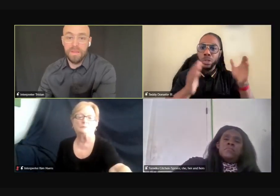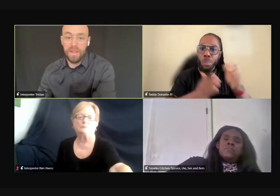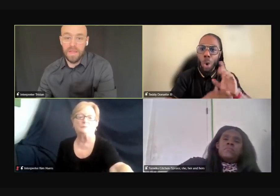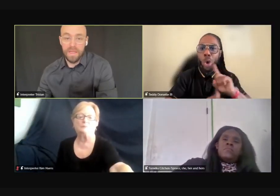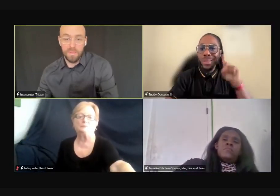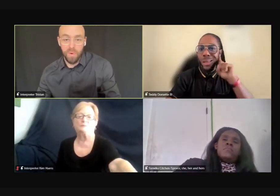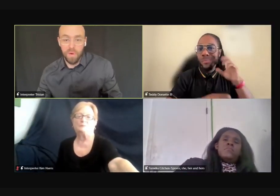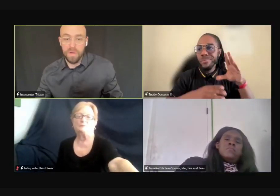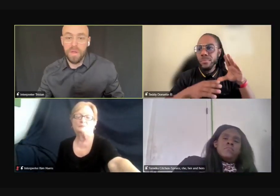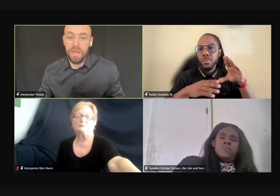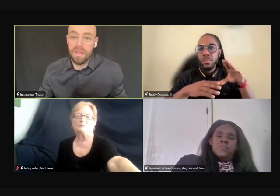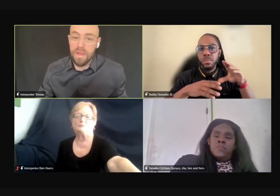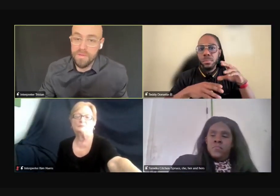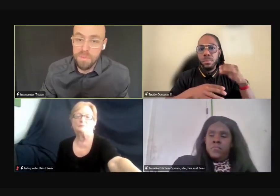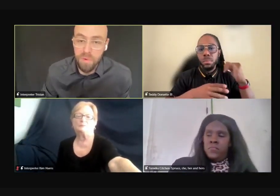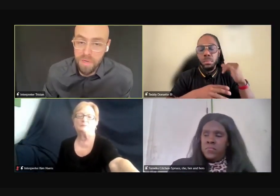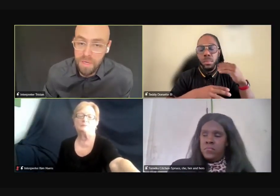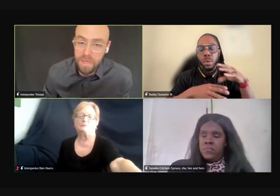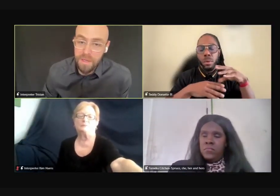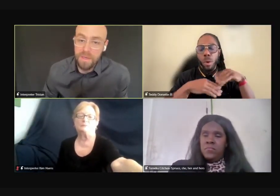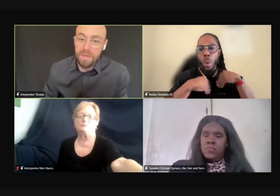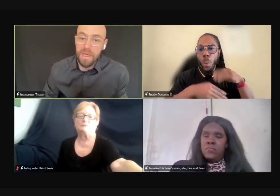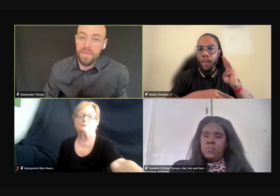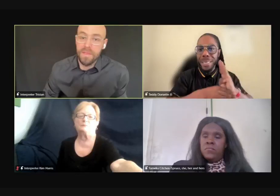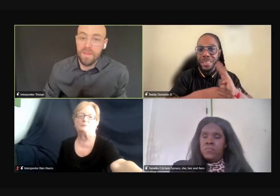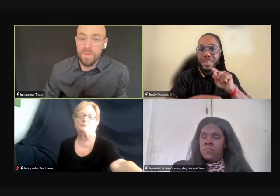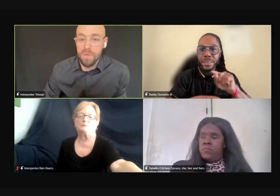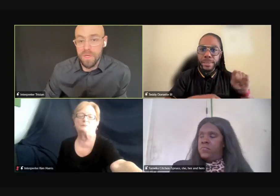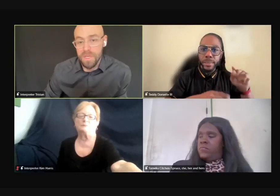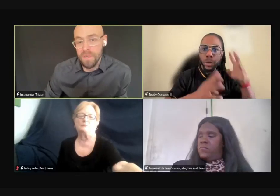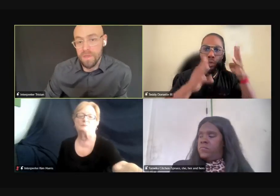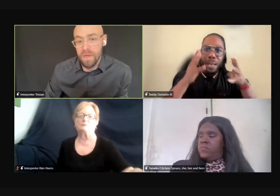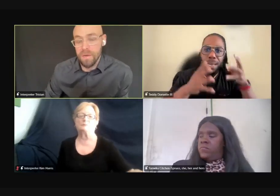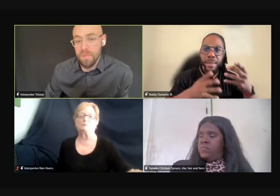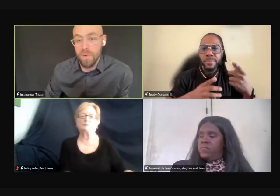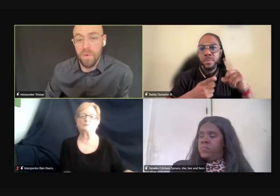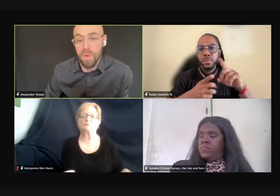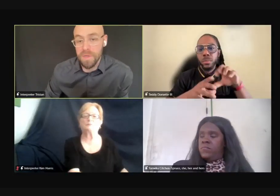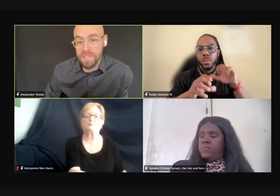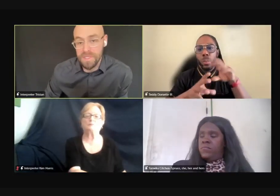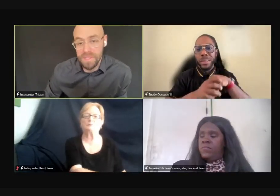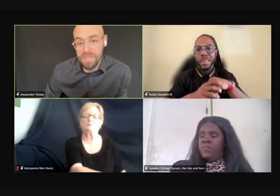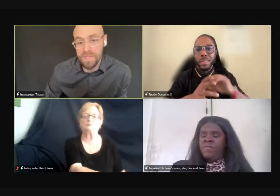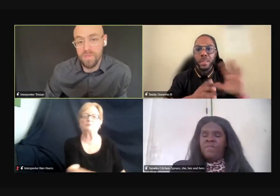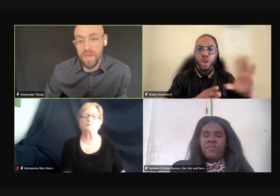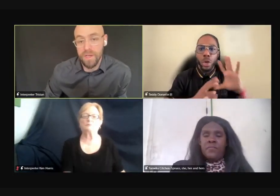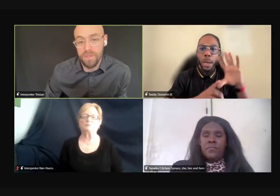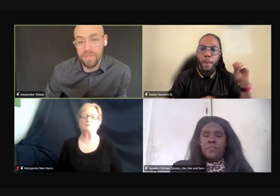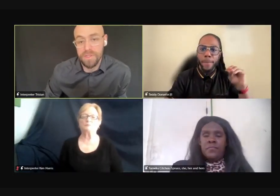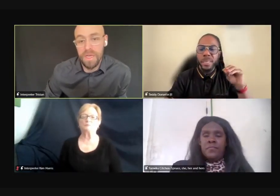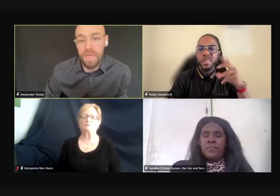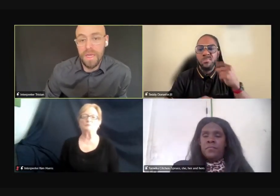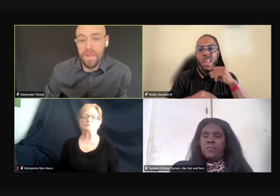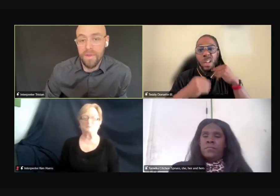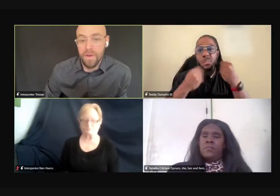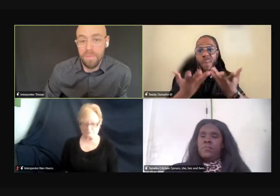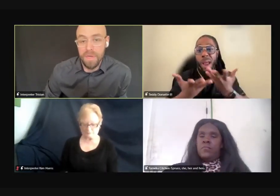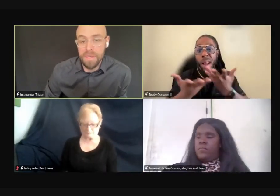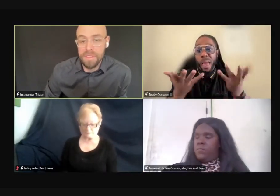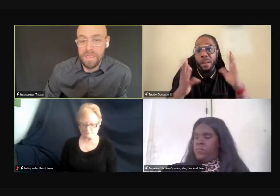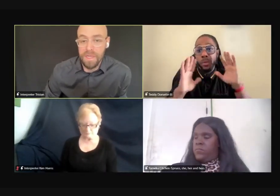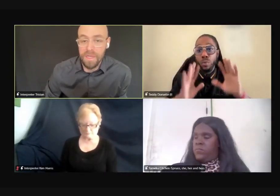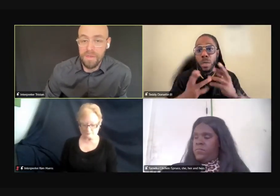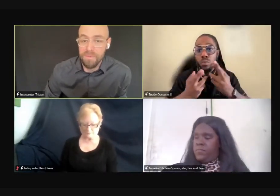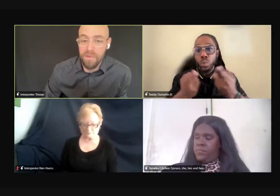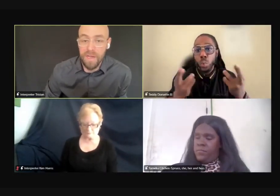that they support. They've supported in the, in the deaf community, uh, people who own businesses, creators in their